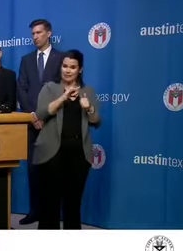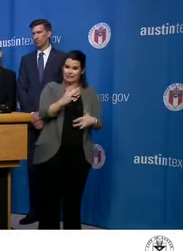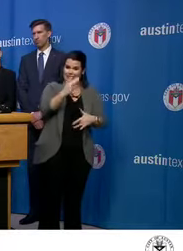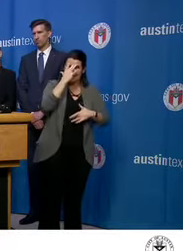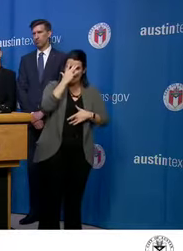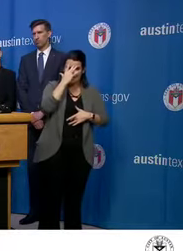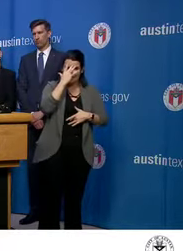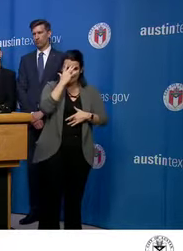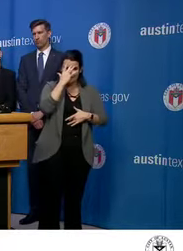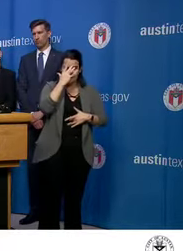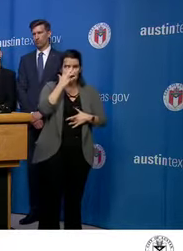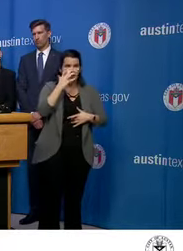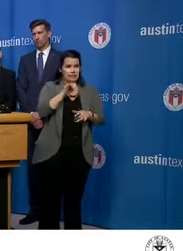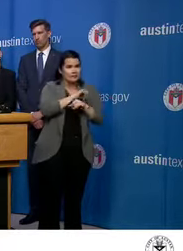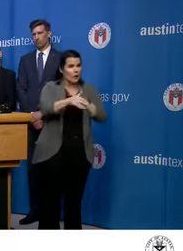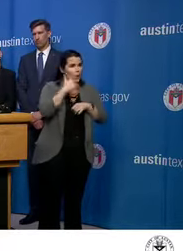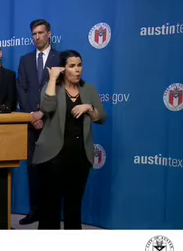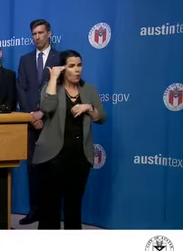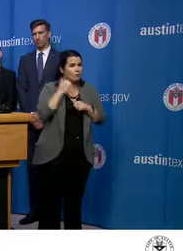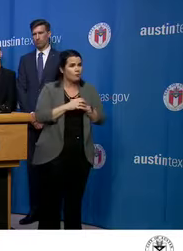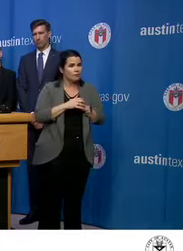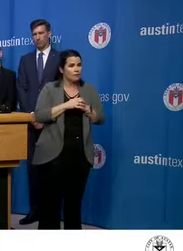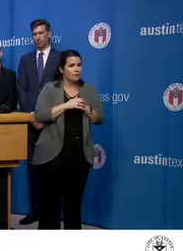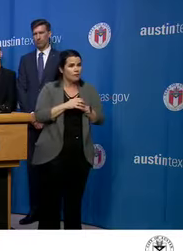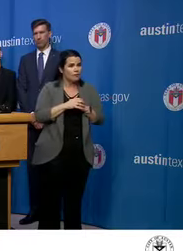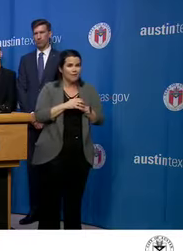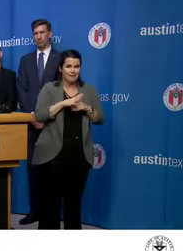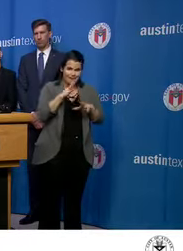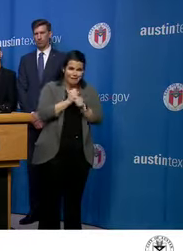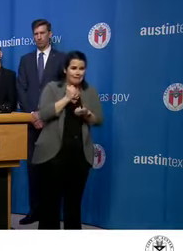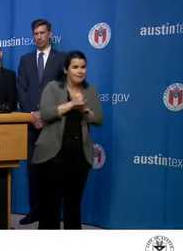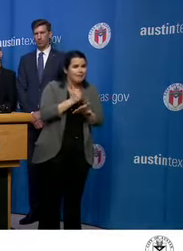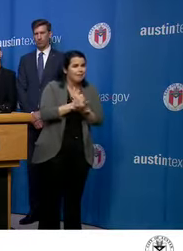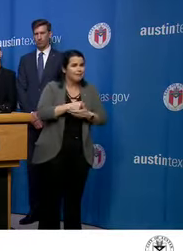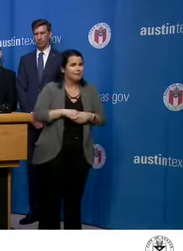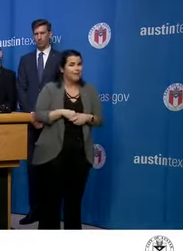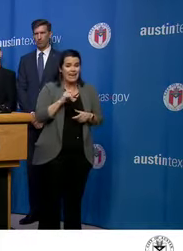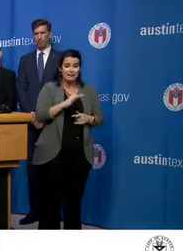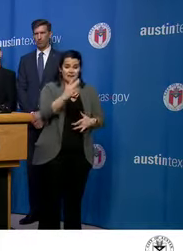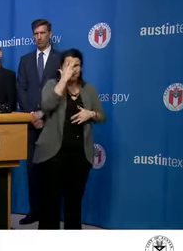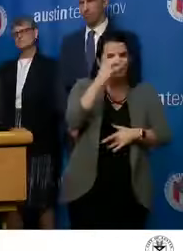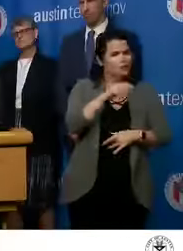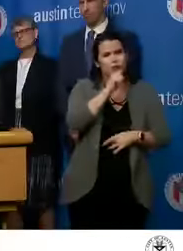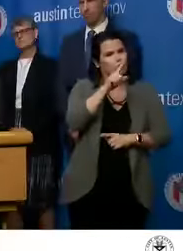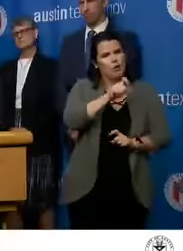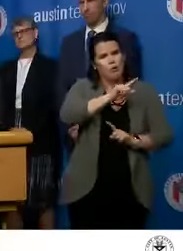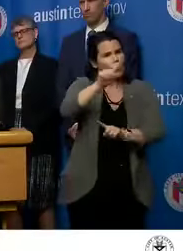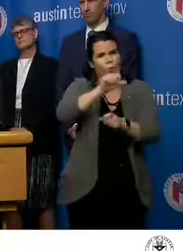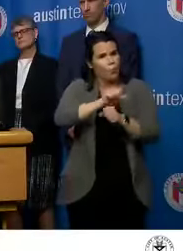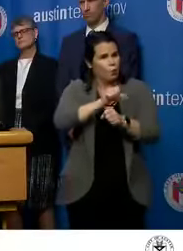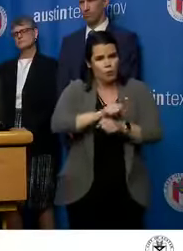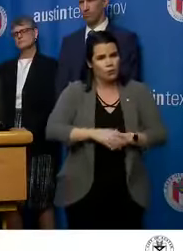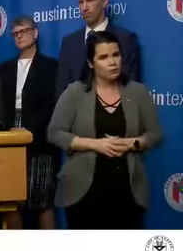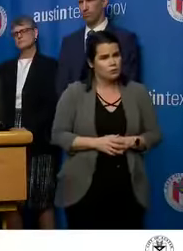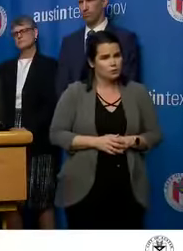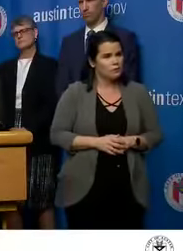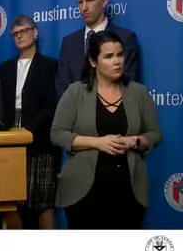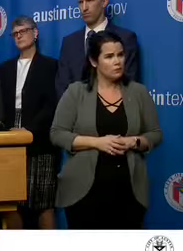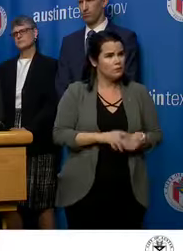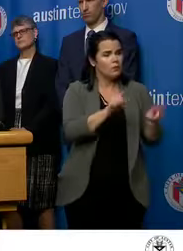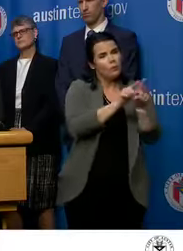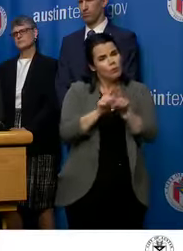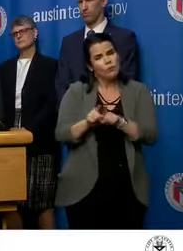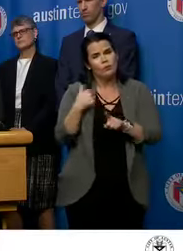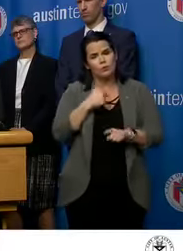stay home when we are sick. People should stay home when they're sick and they, and they shouldn't go to work. We're also taking a look at and making sure